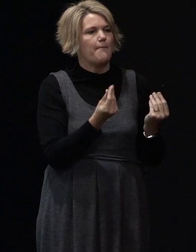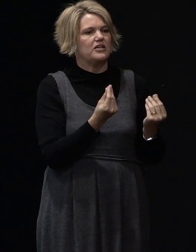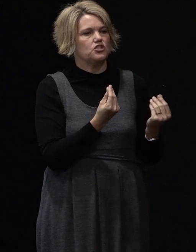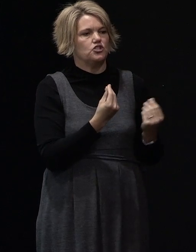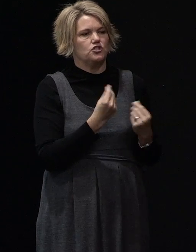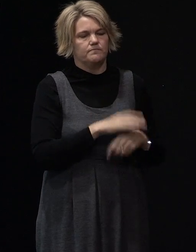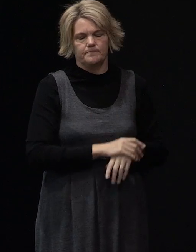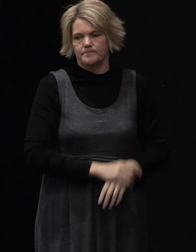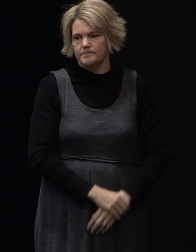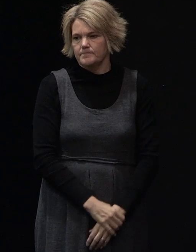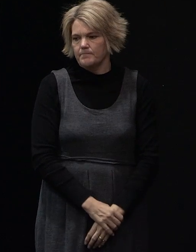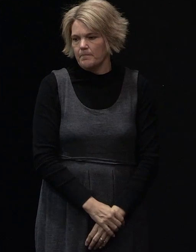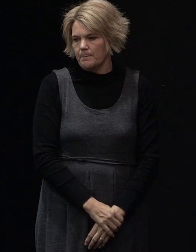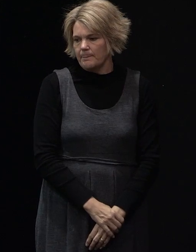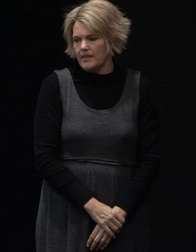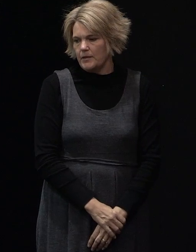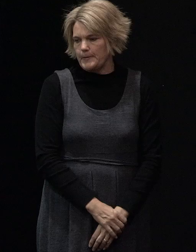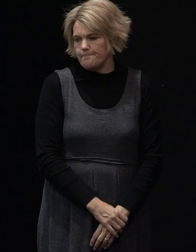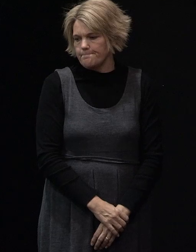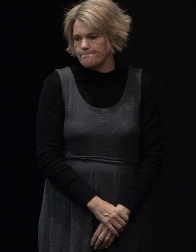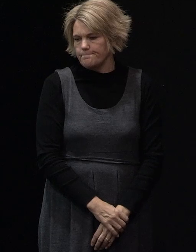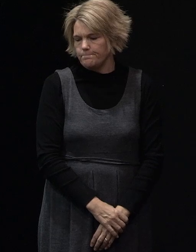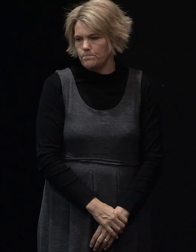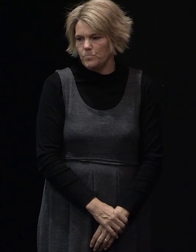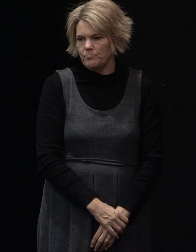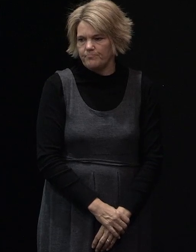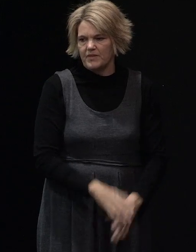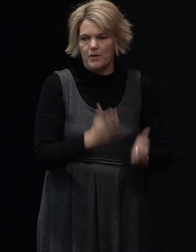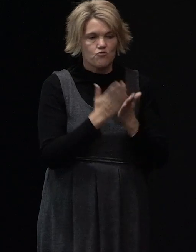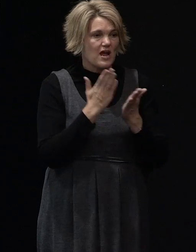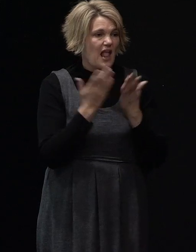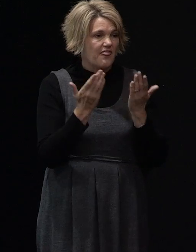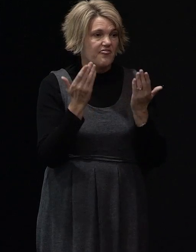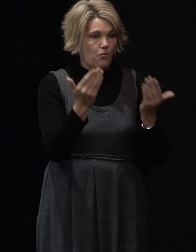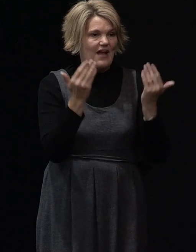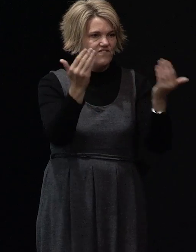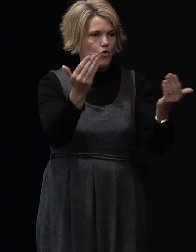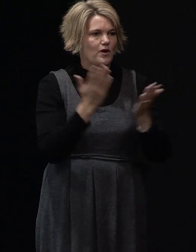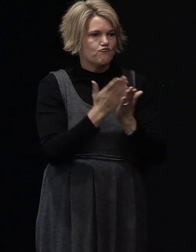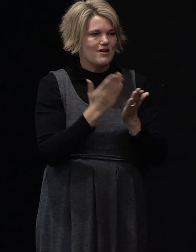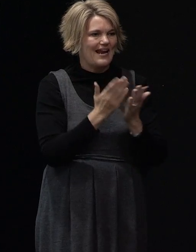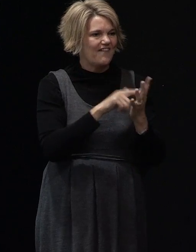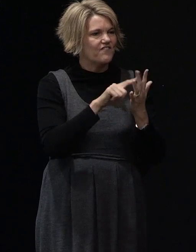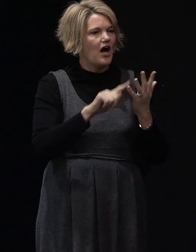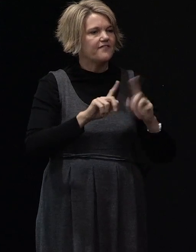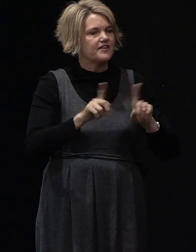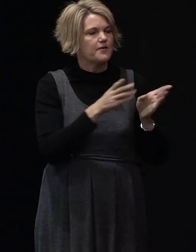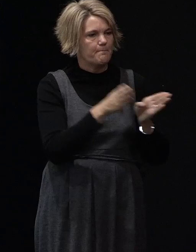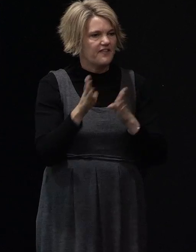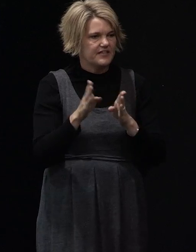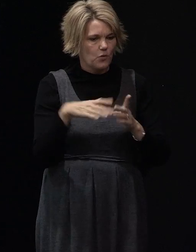way forward will be to test each method on more than one property